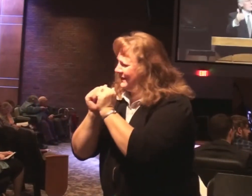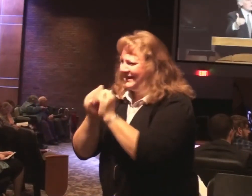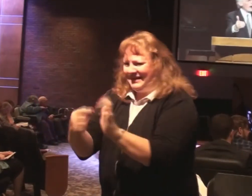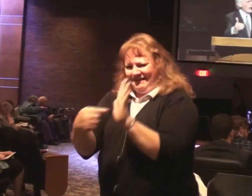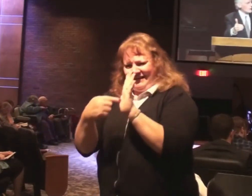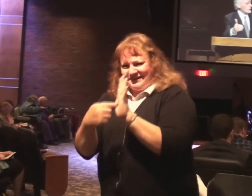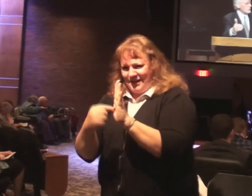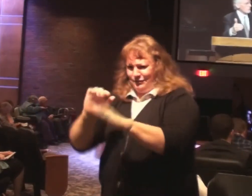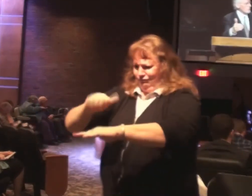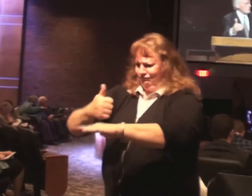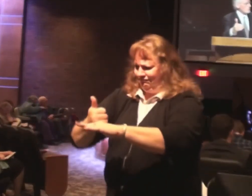the path.